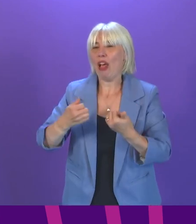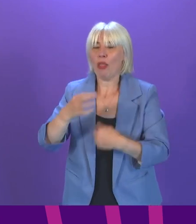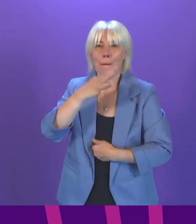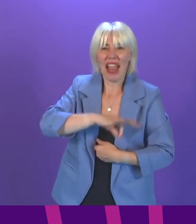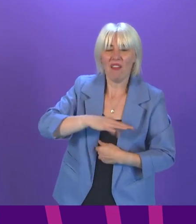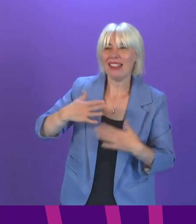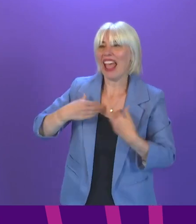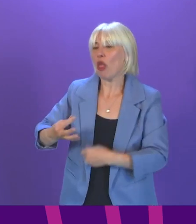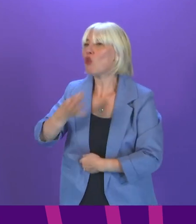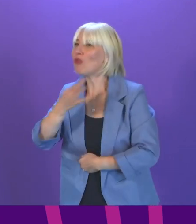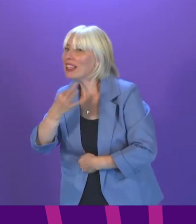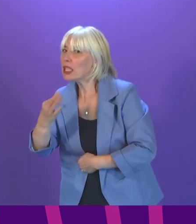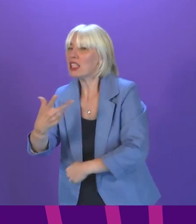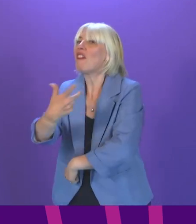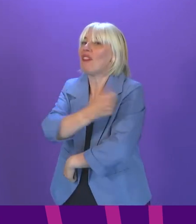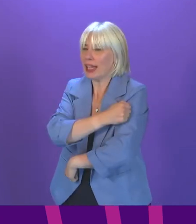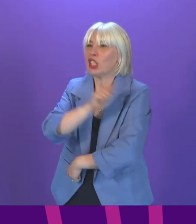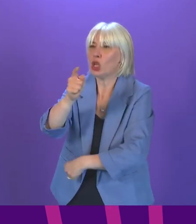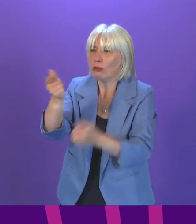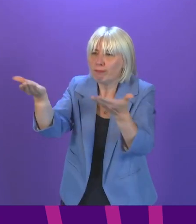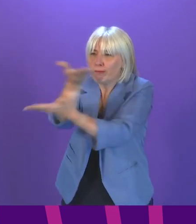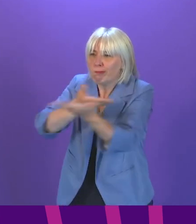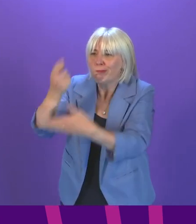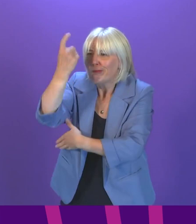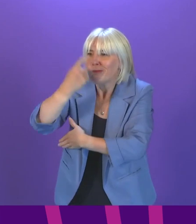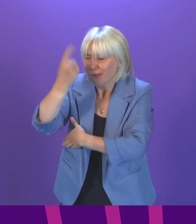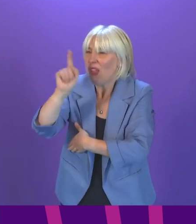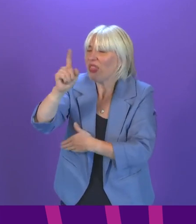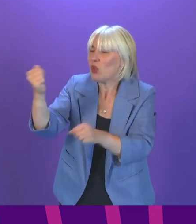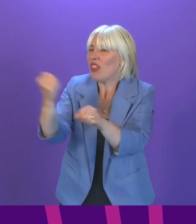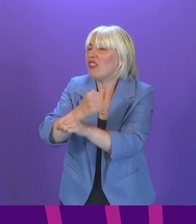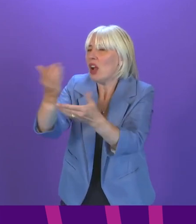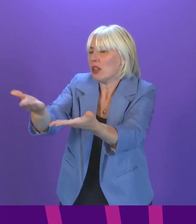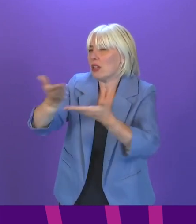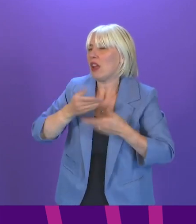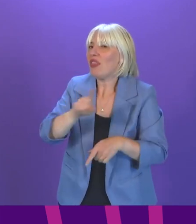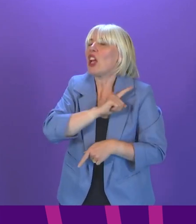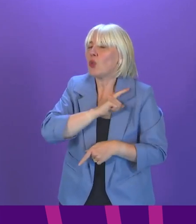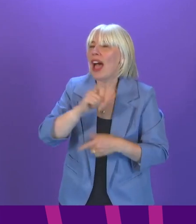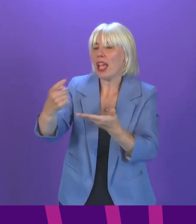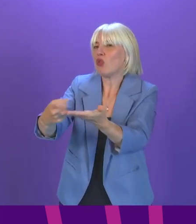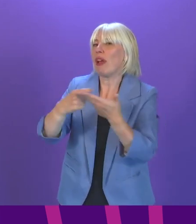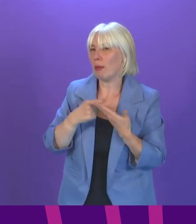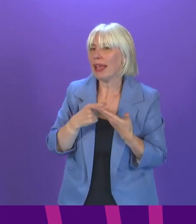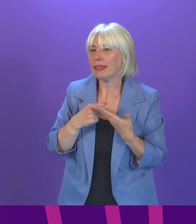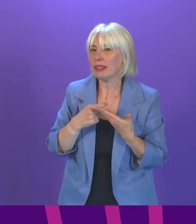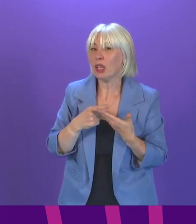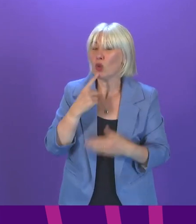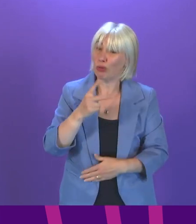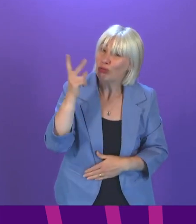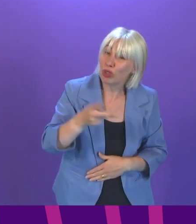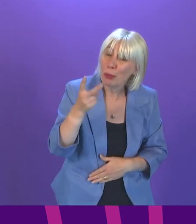health risks of vaccination, and that is what it has done in this respect, and that is the basis for the recommendation it made. It worth